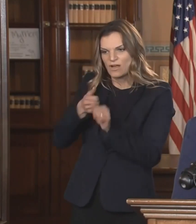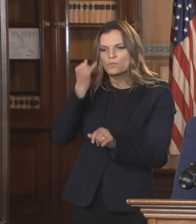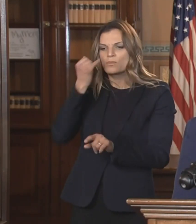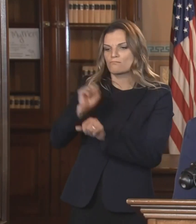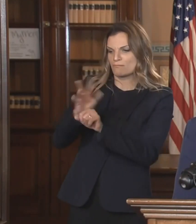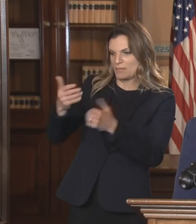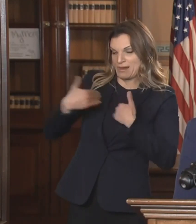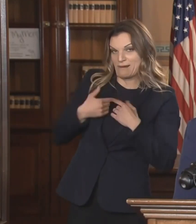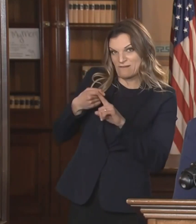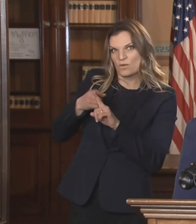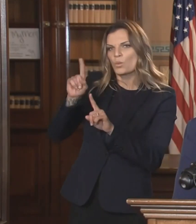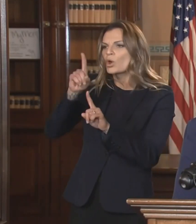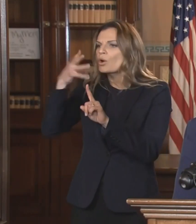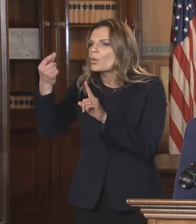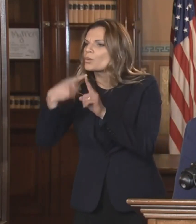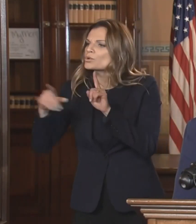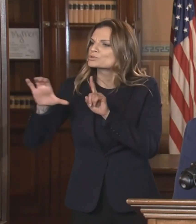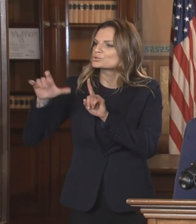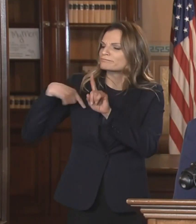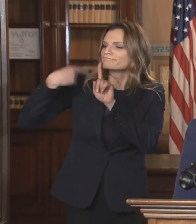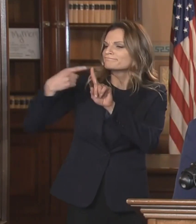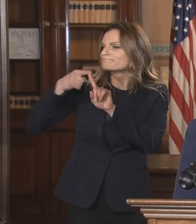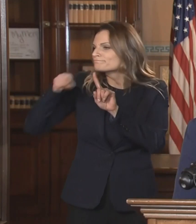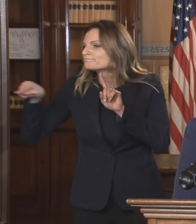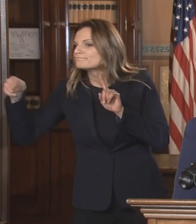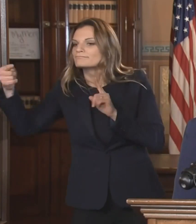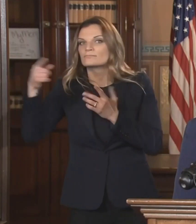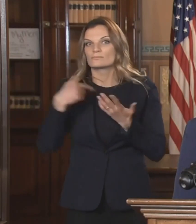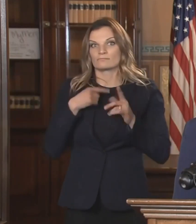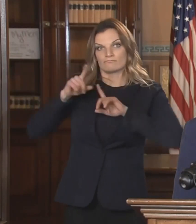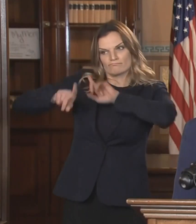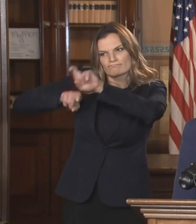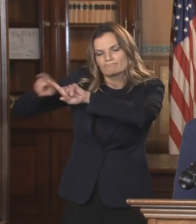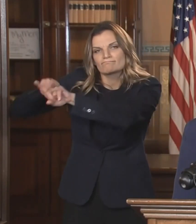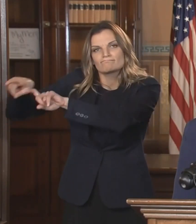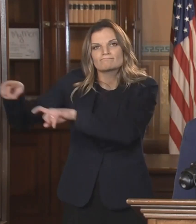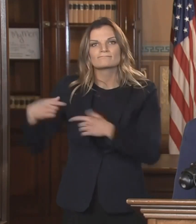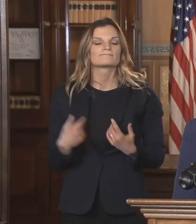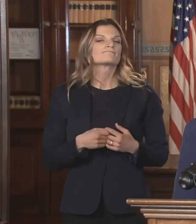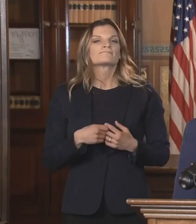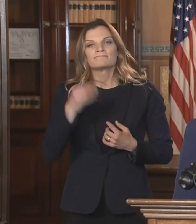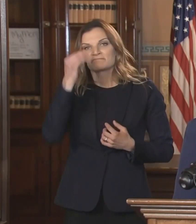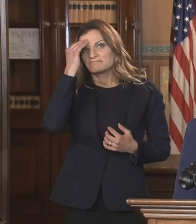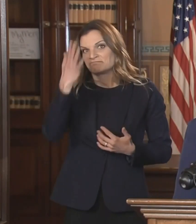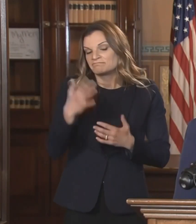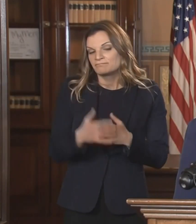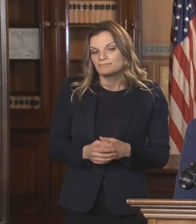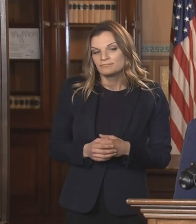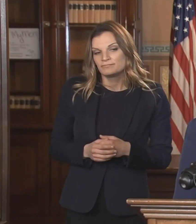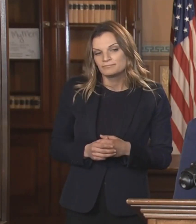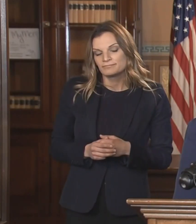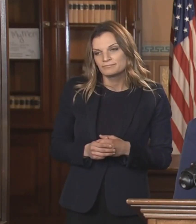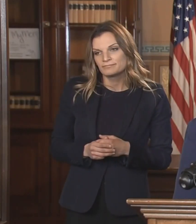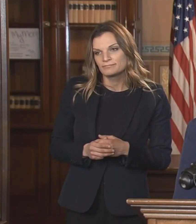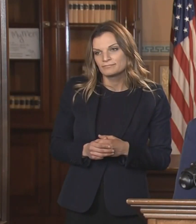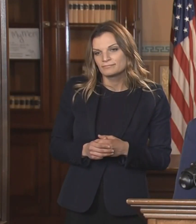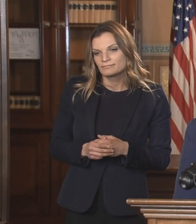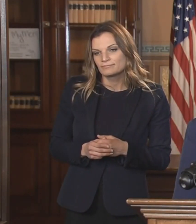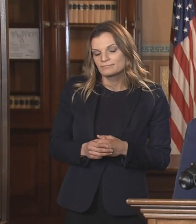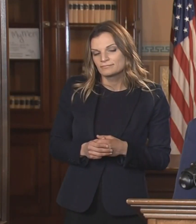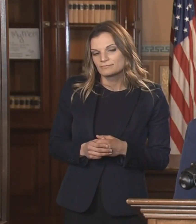4000 positive cases on a daily basis. However, with several straight weeks of over